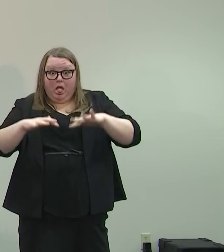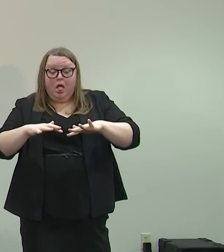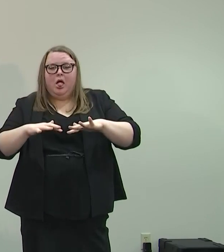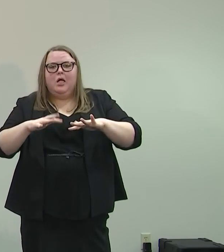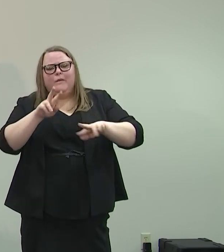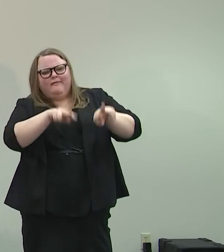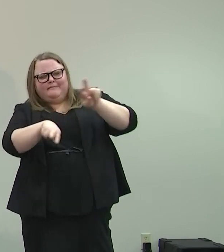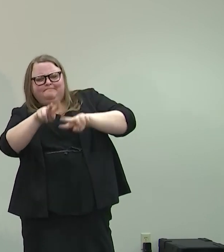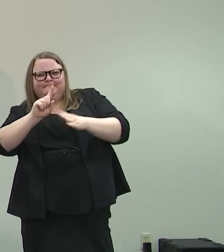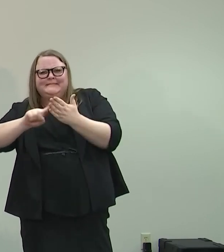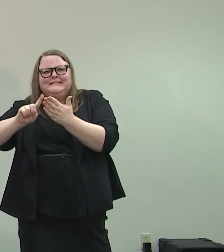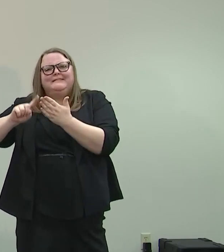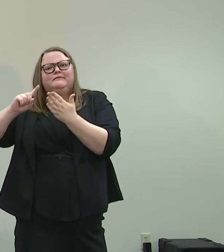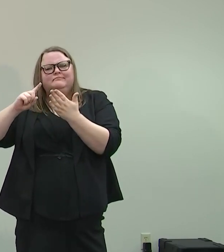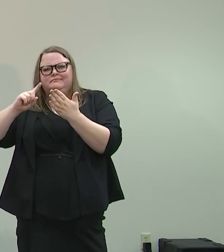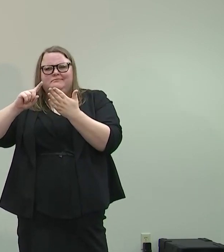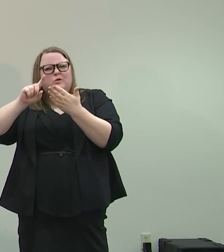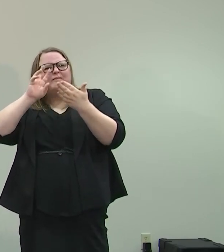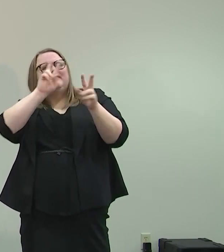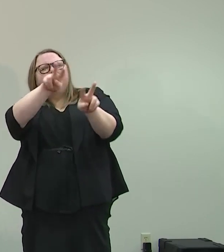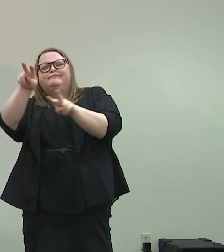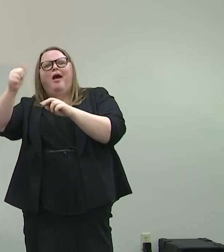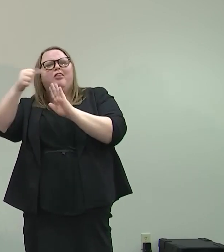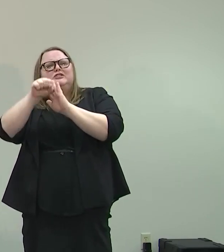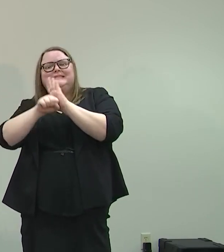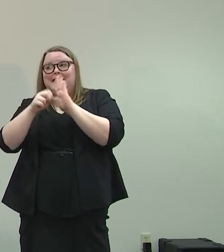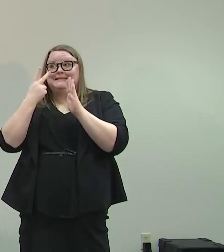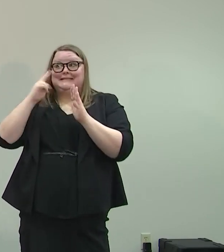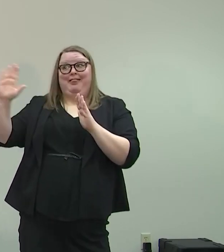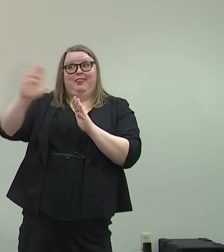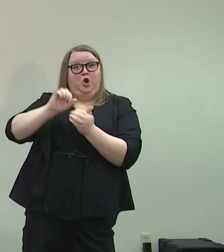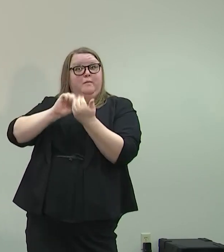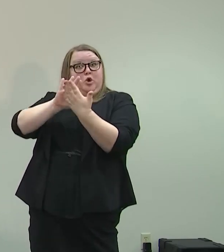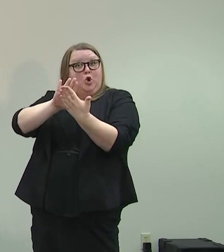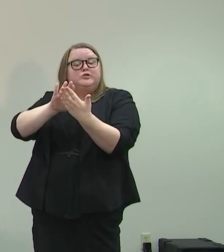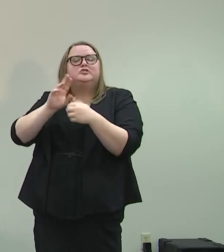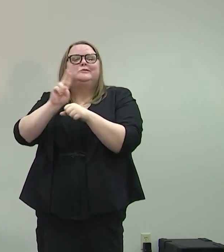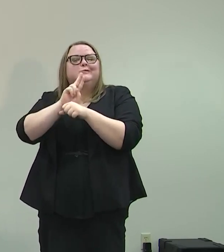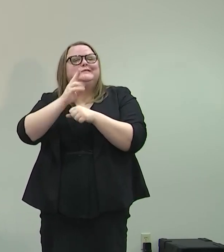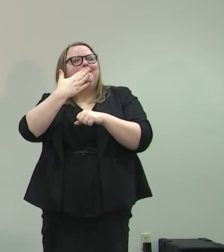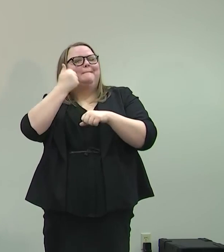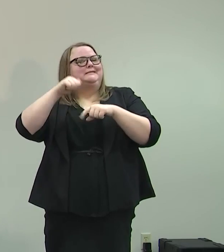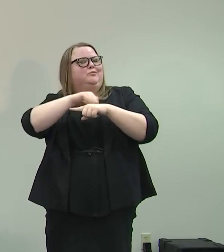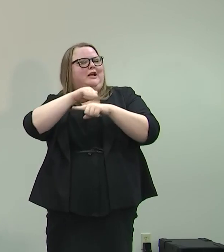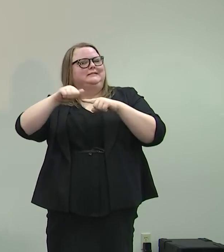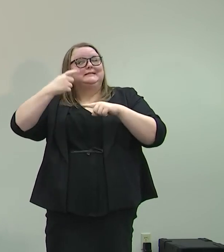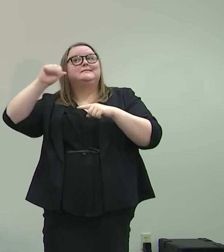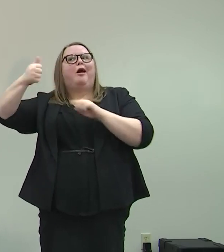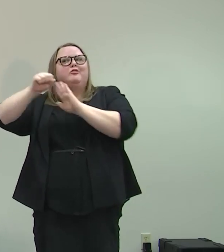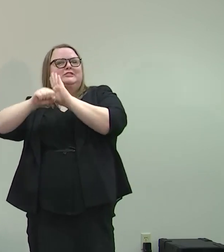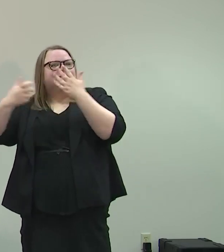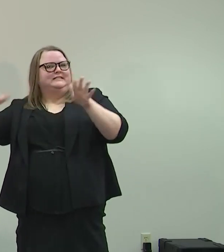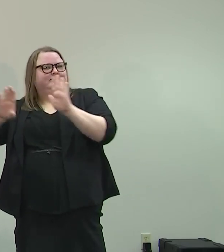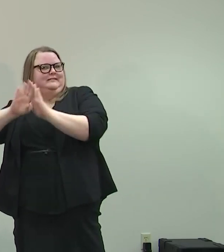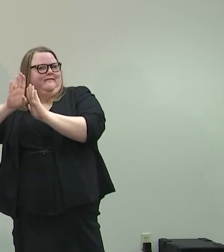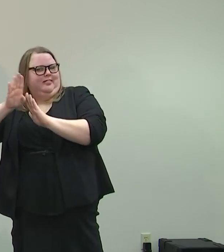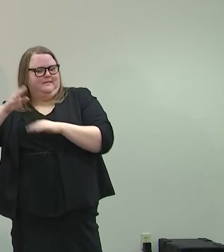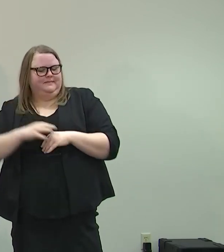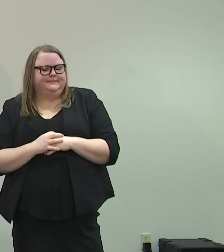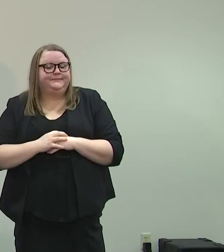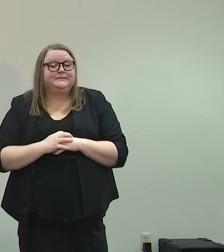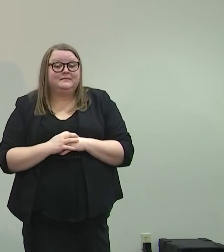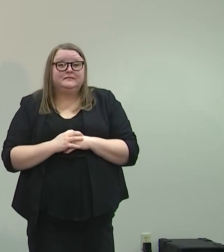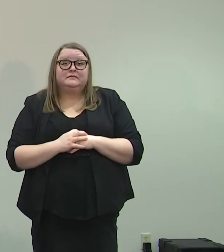approaches in terms of how to do that and using best practices that have been developed in other states. Trust me,